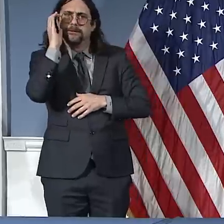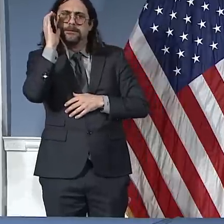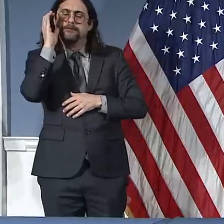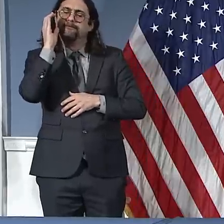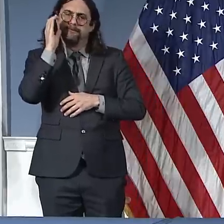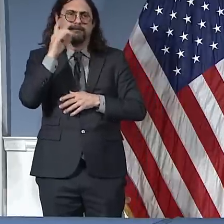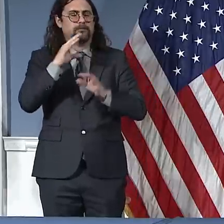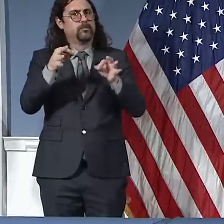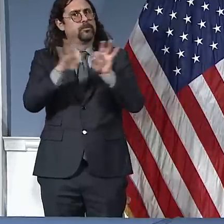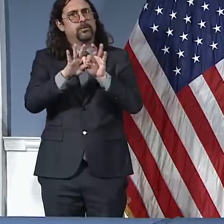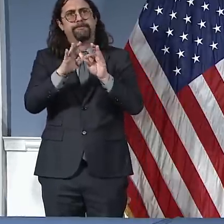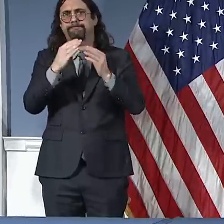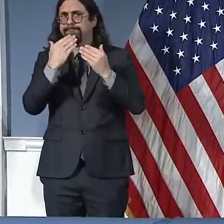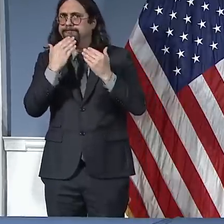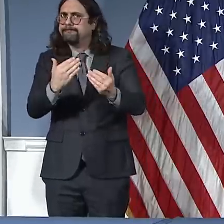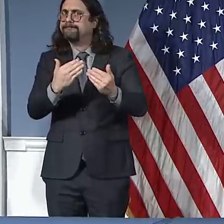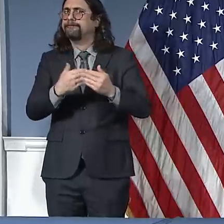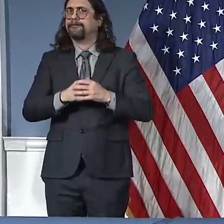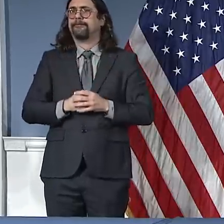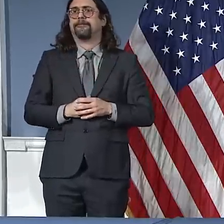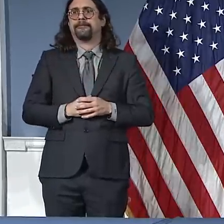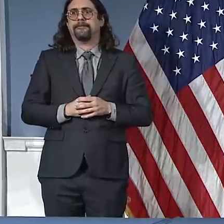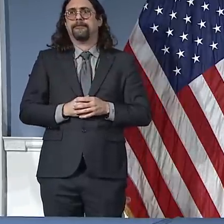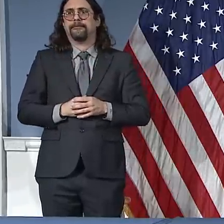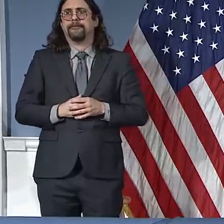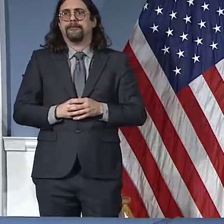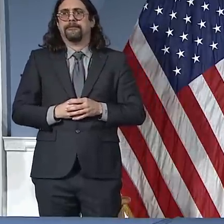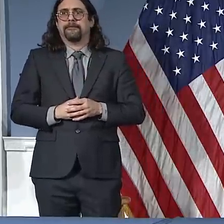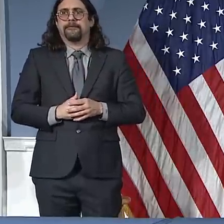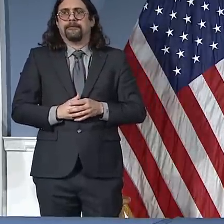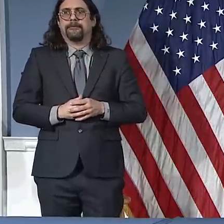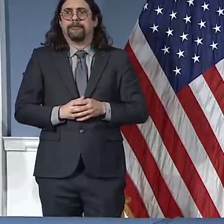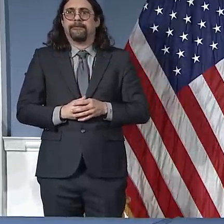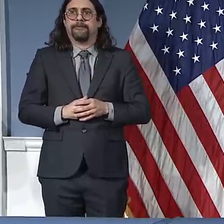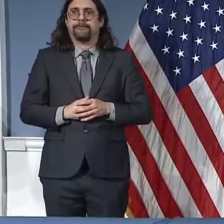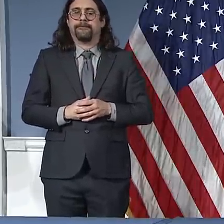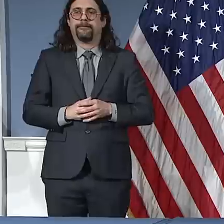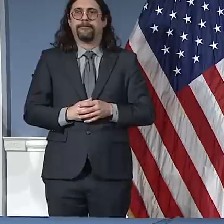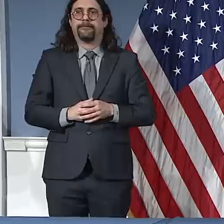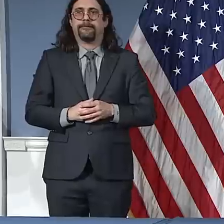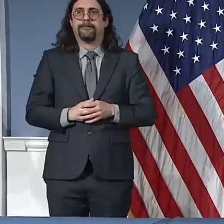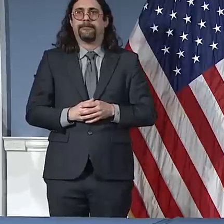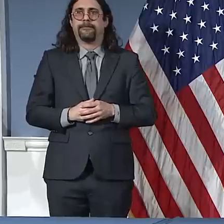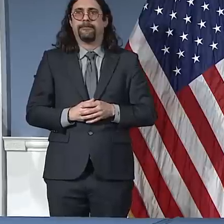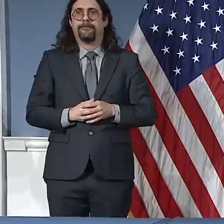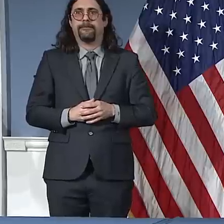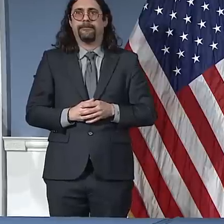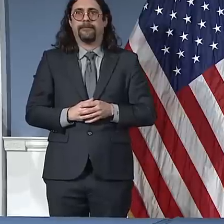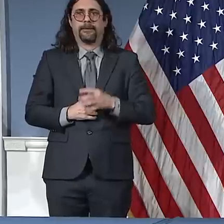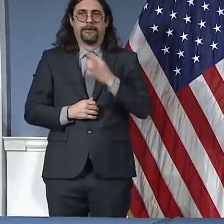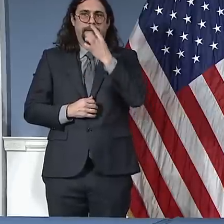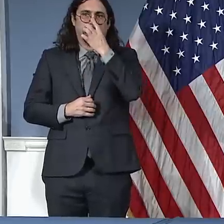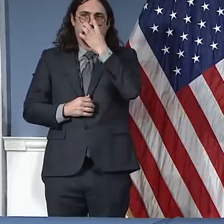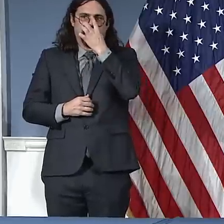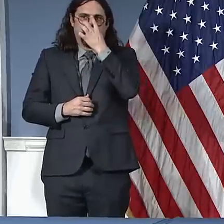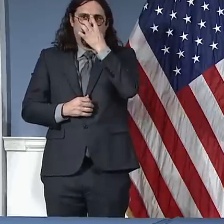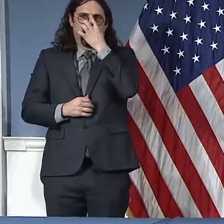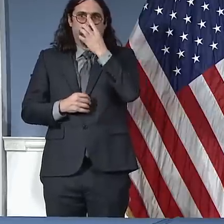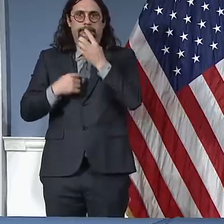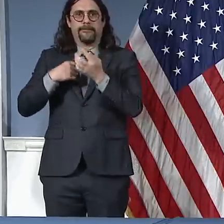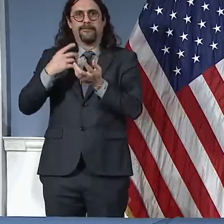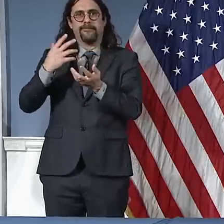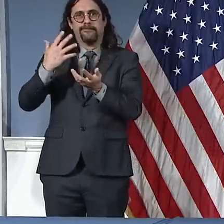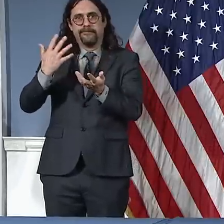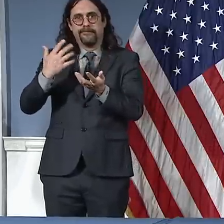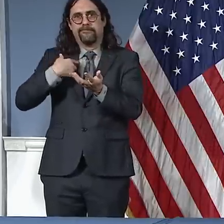being. And I'm going to tell you about one human being I know who we've just lost, we just heard about in the last hour. But